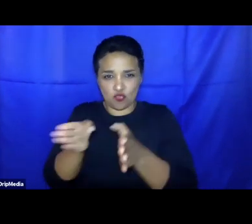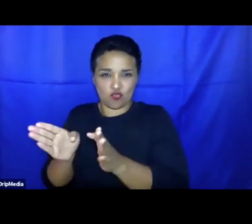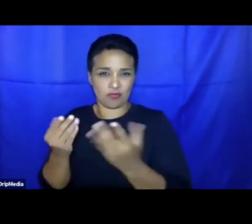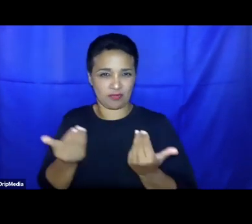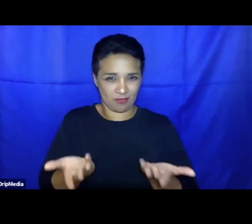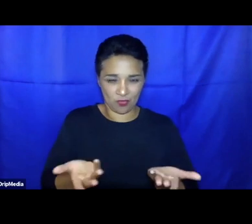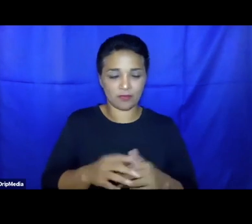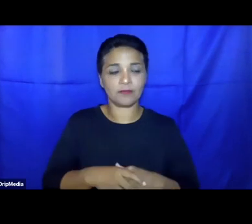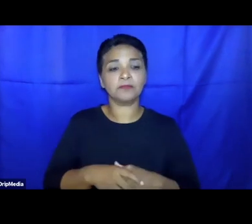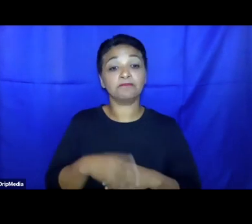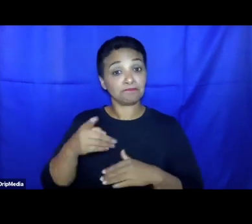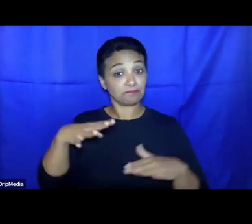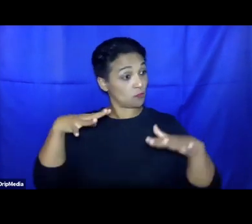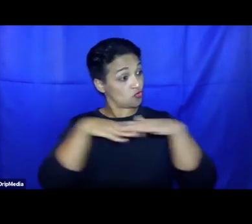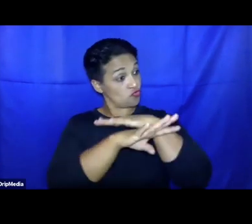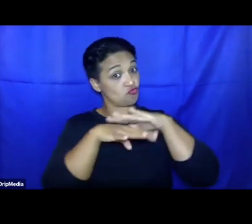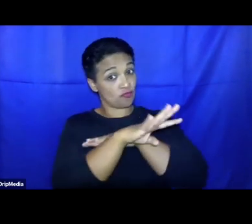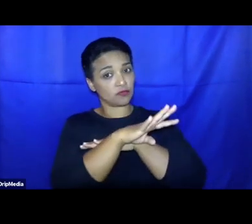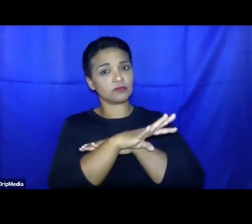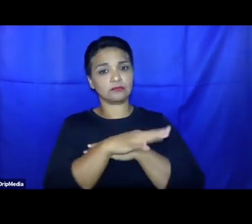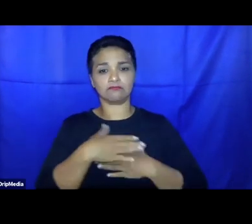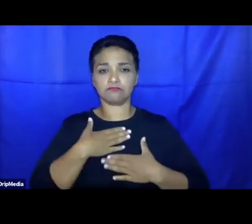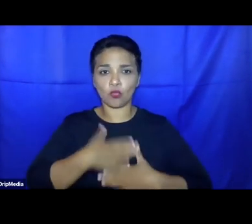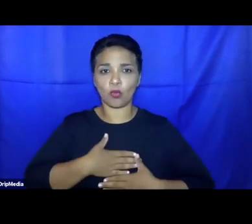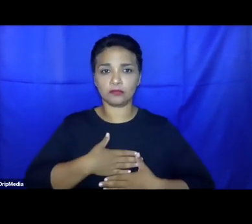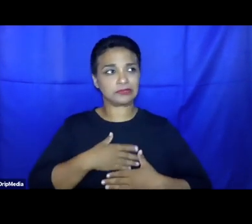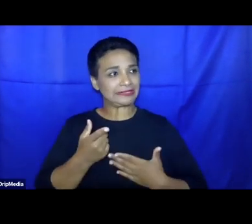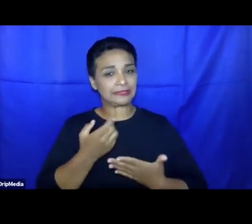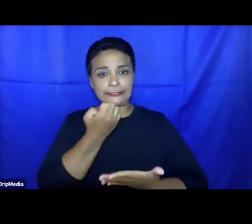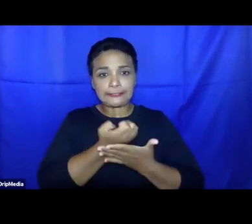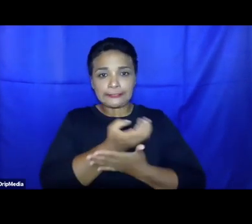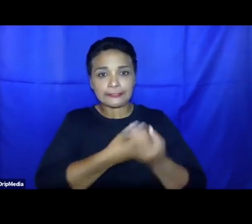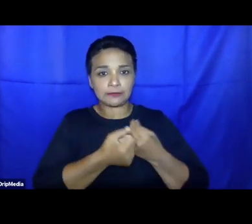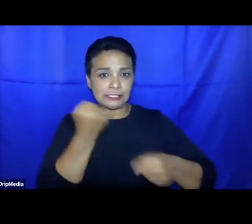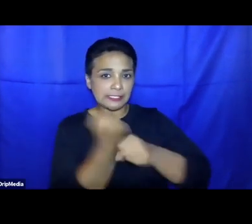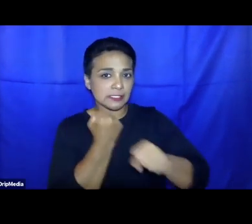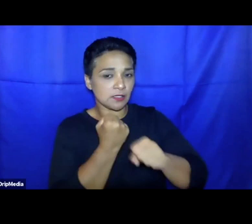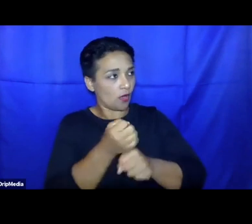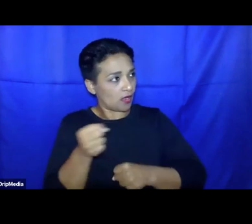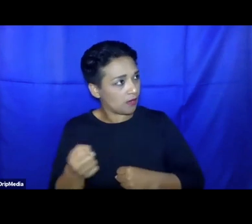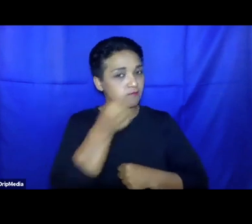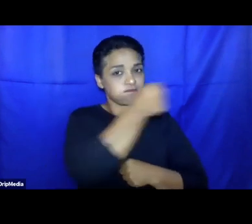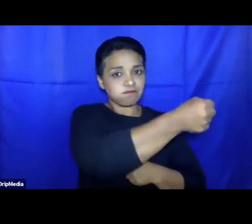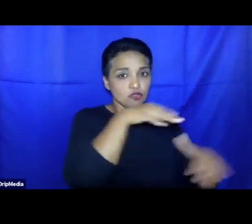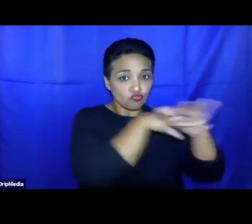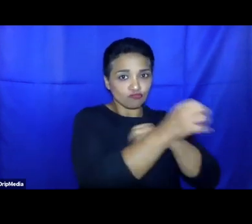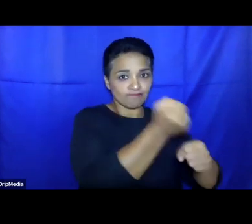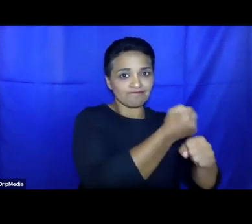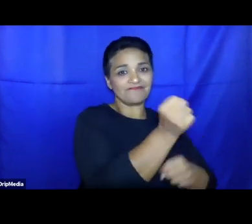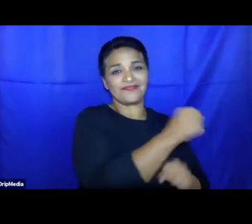might otherwise qualify as economic immigrants can be processed in that way. But last with resettlement, I'll say that Canada